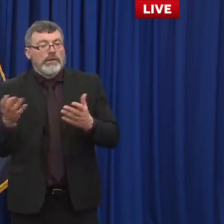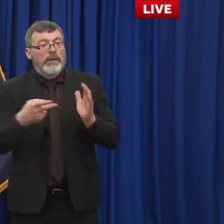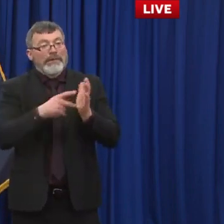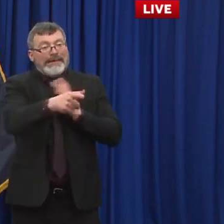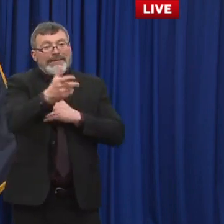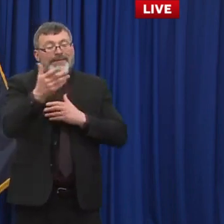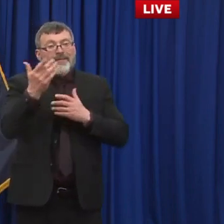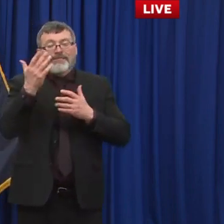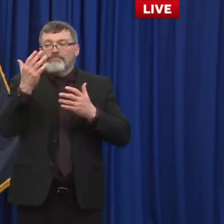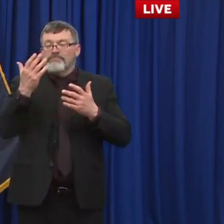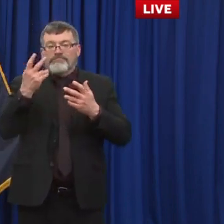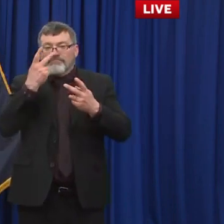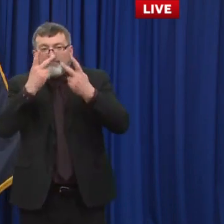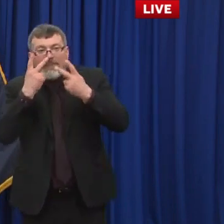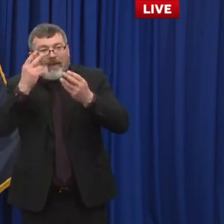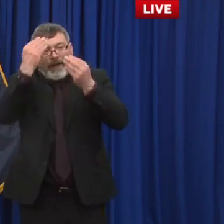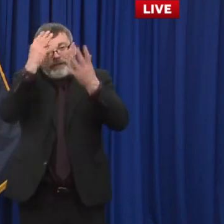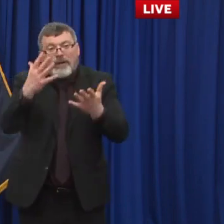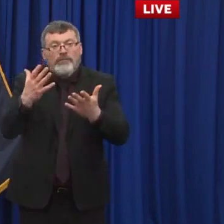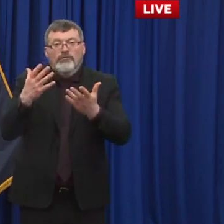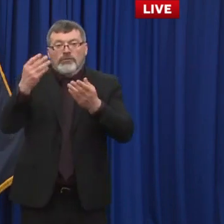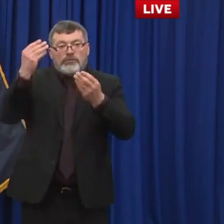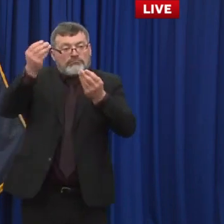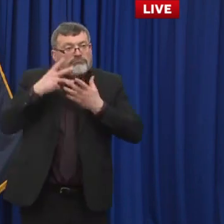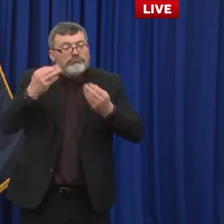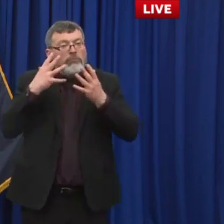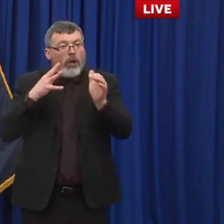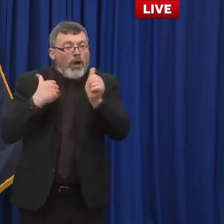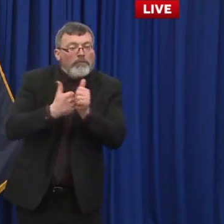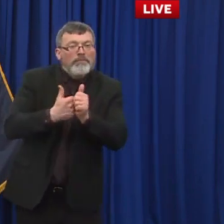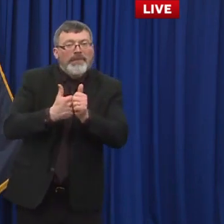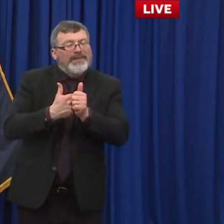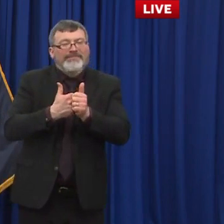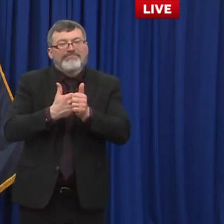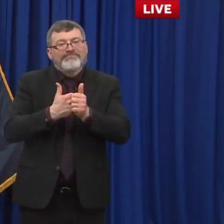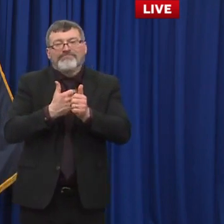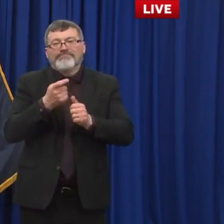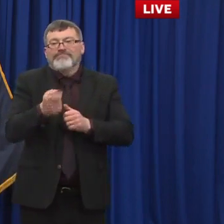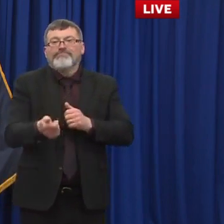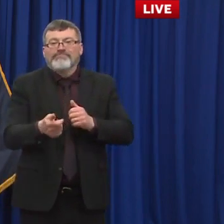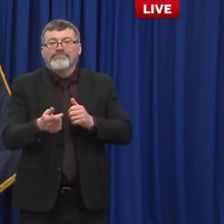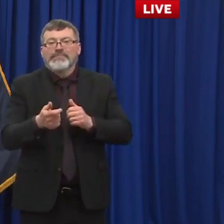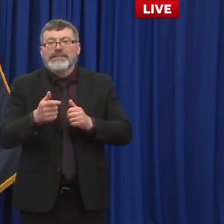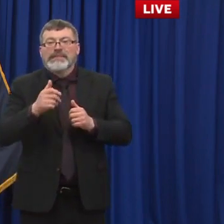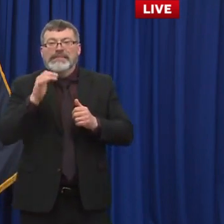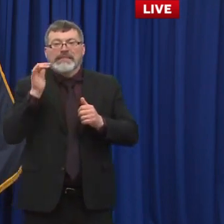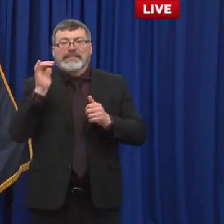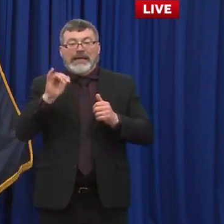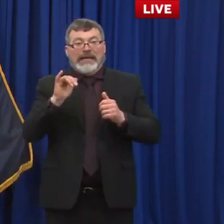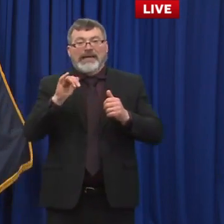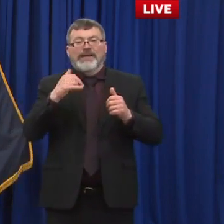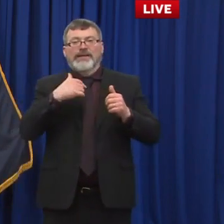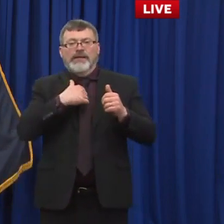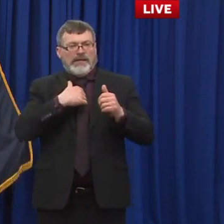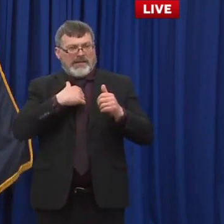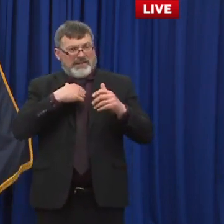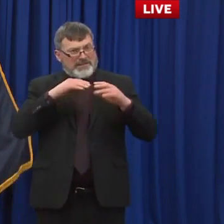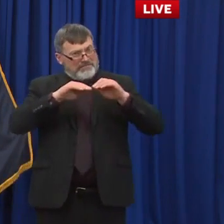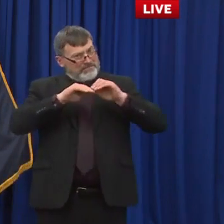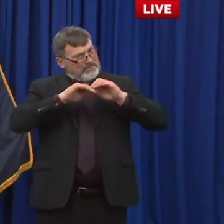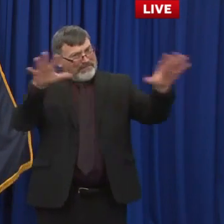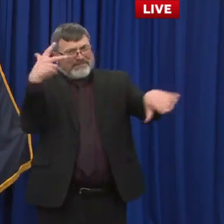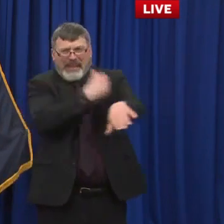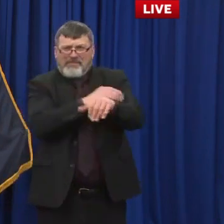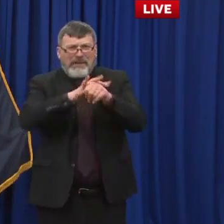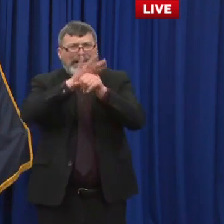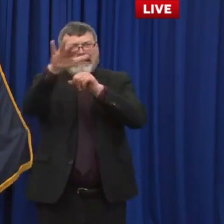uptake. We have one of the highest rates of distribution of the vaccine in the country, frankly. So I think overall, we've done a very, very good job of that.